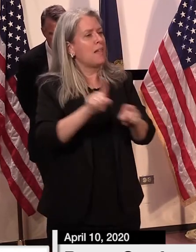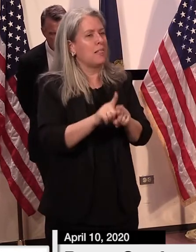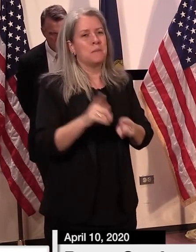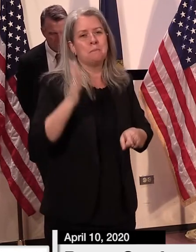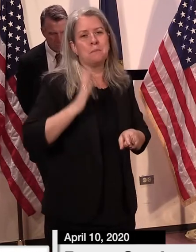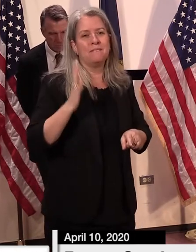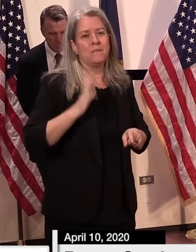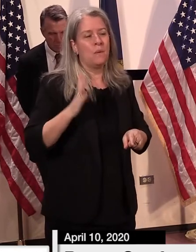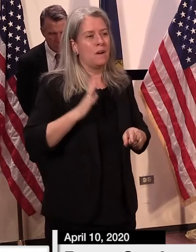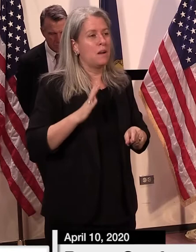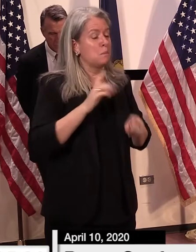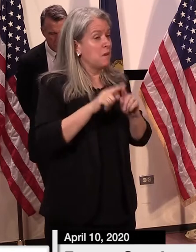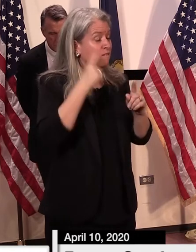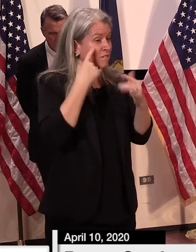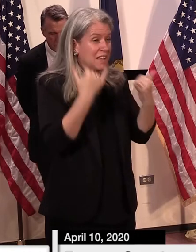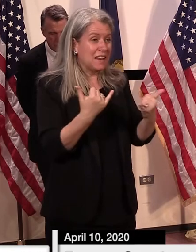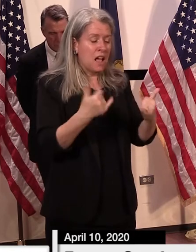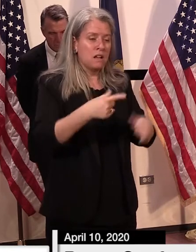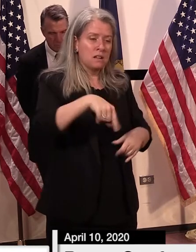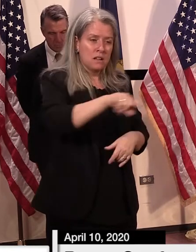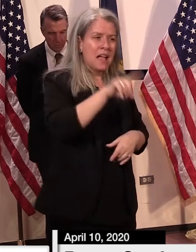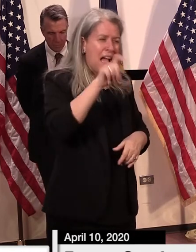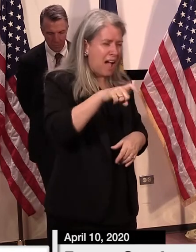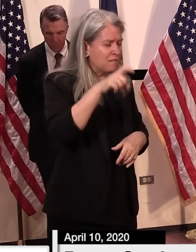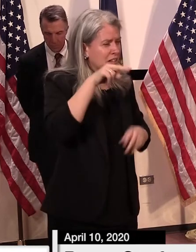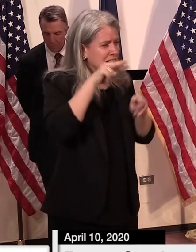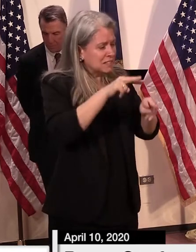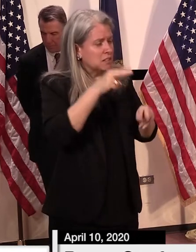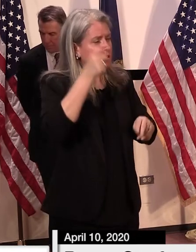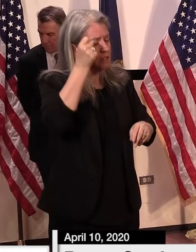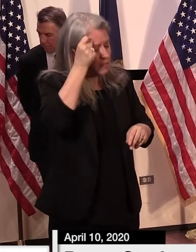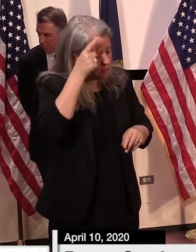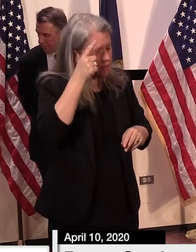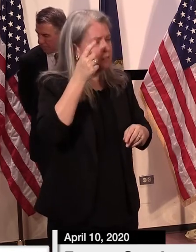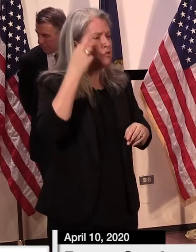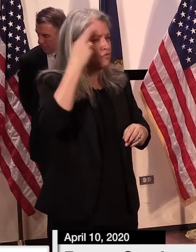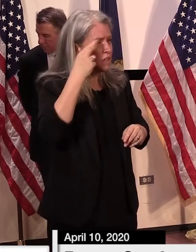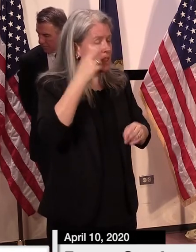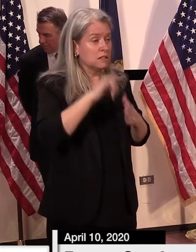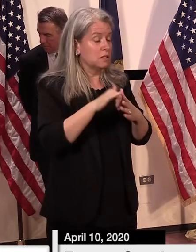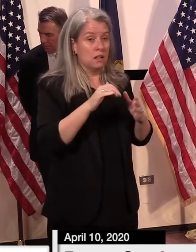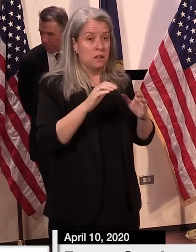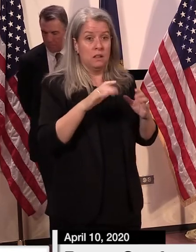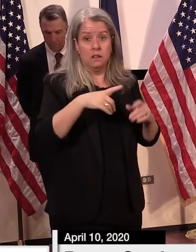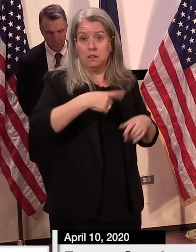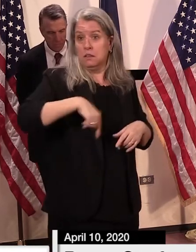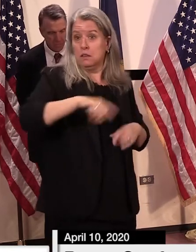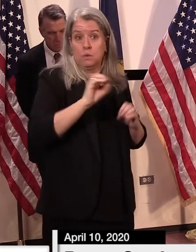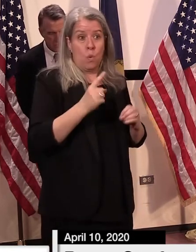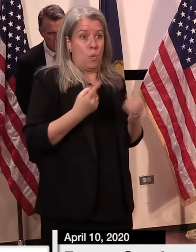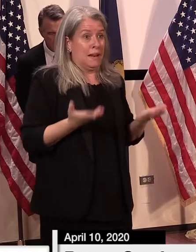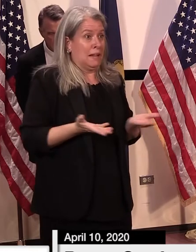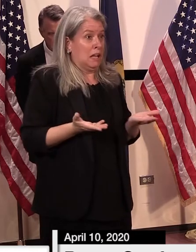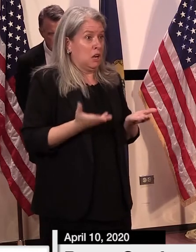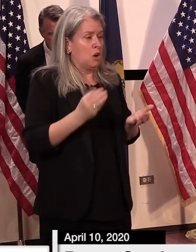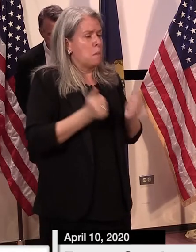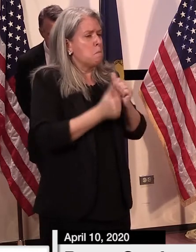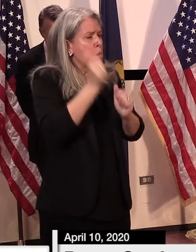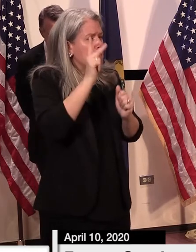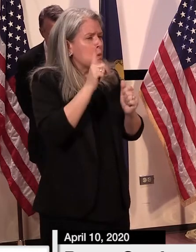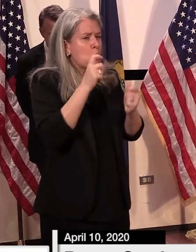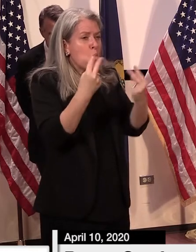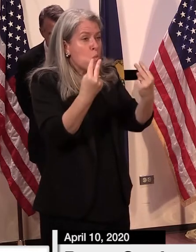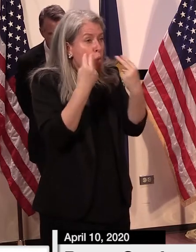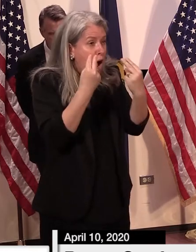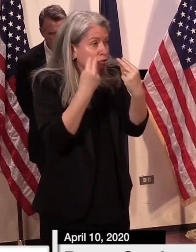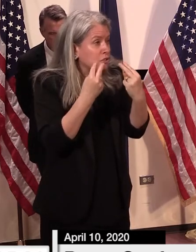during this time people got to realize that none of us none of us here in in this auditorium none of most people that